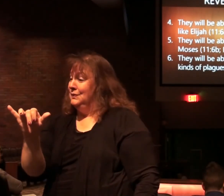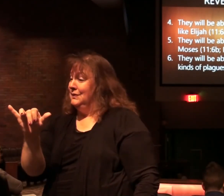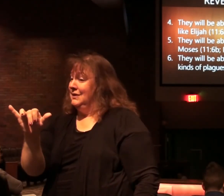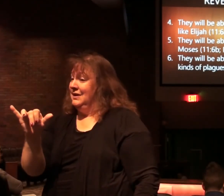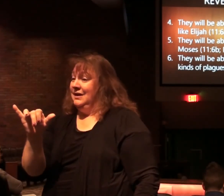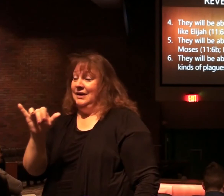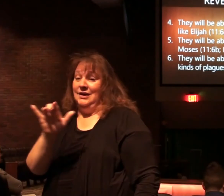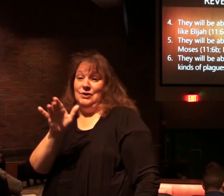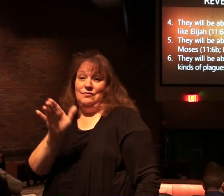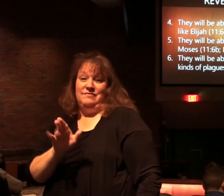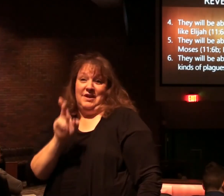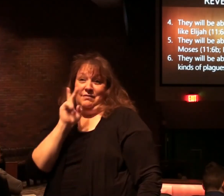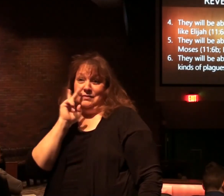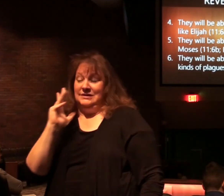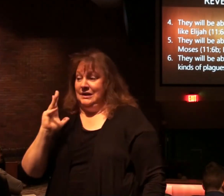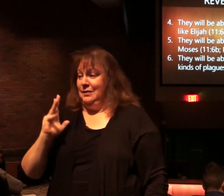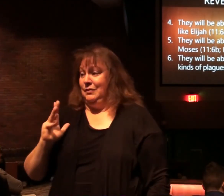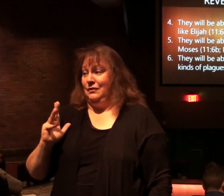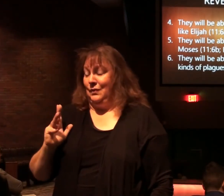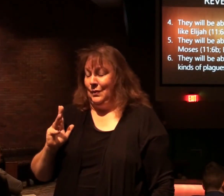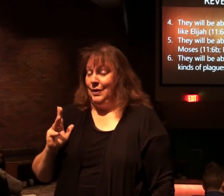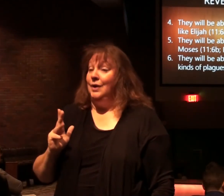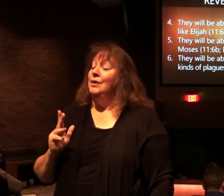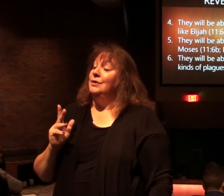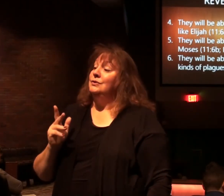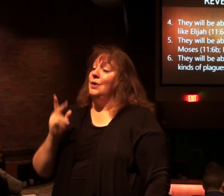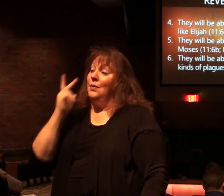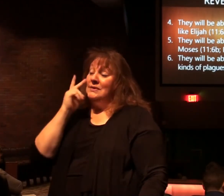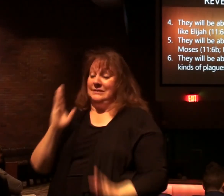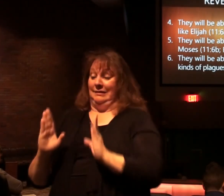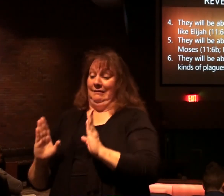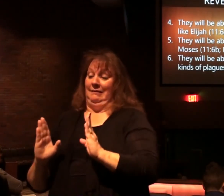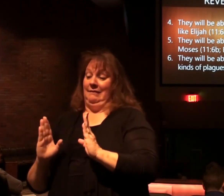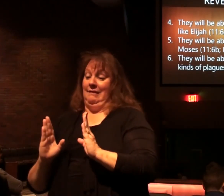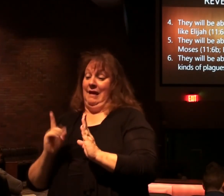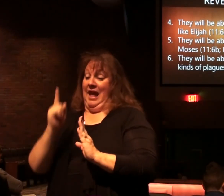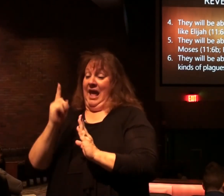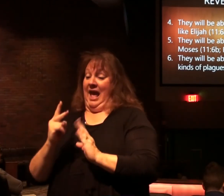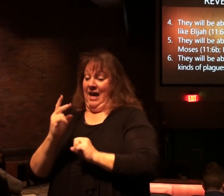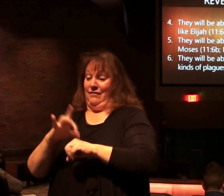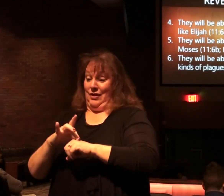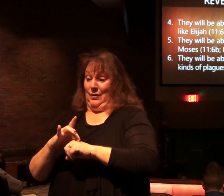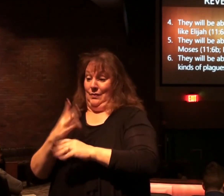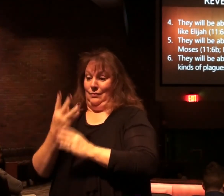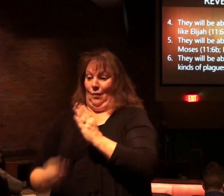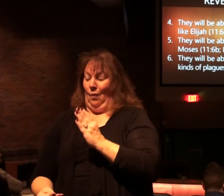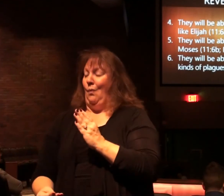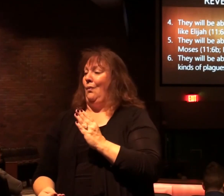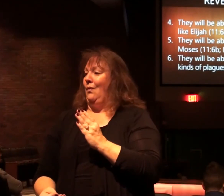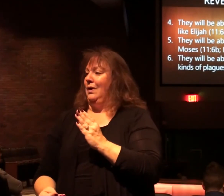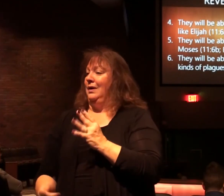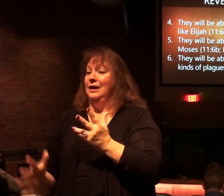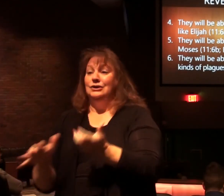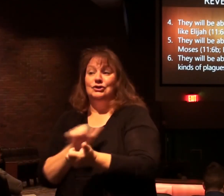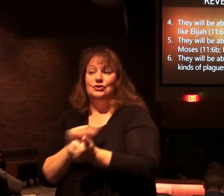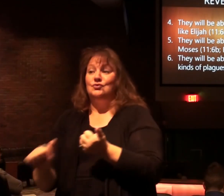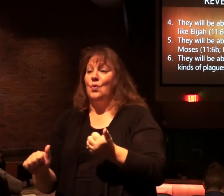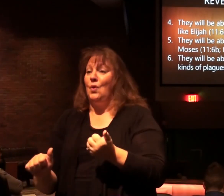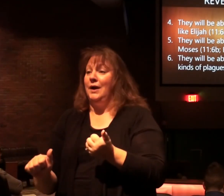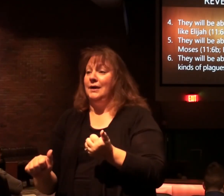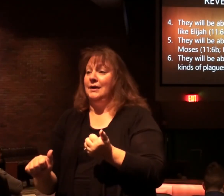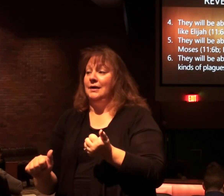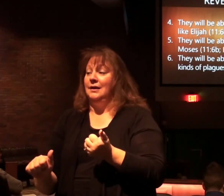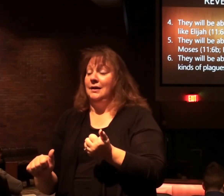Like there has not been. So we've seen. Half. Over half the earth's population. Destroyed already.